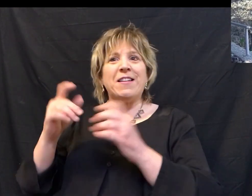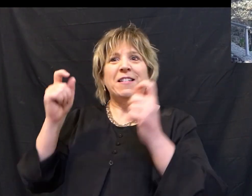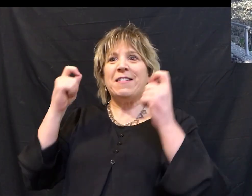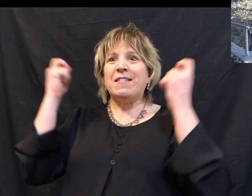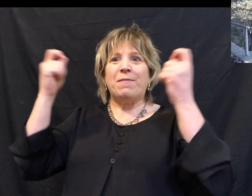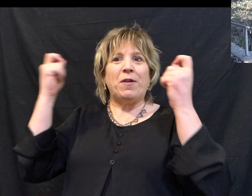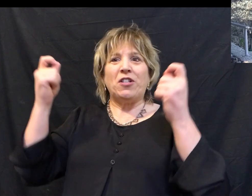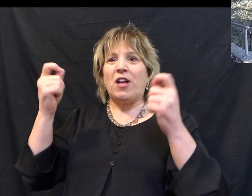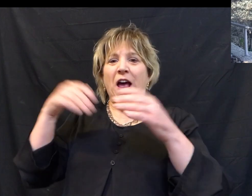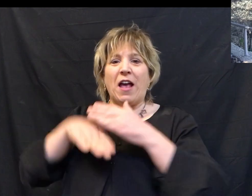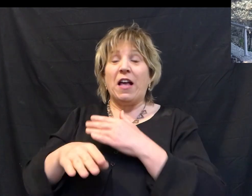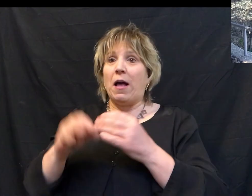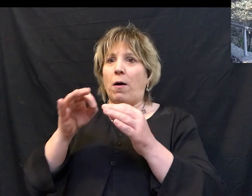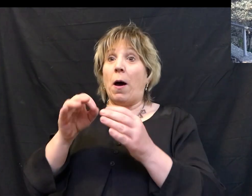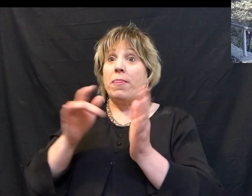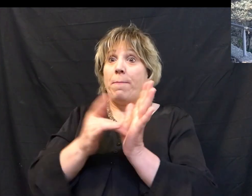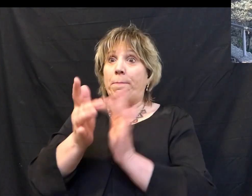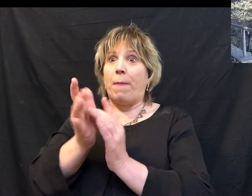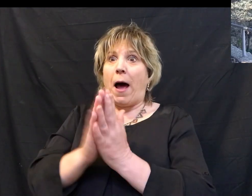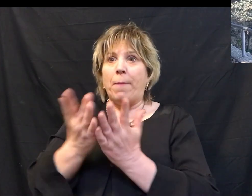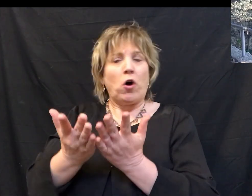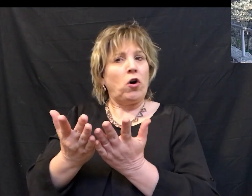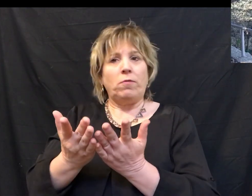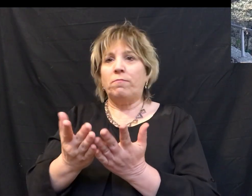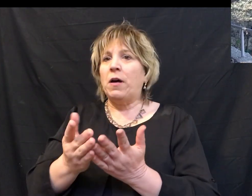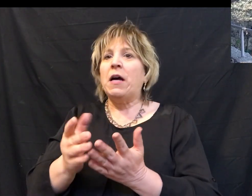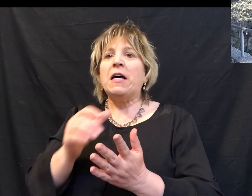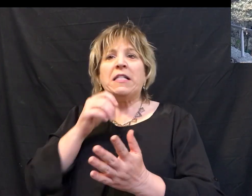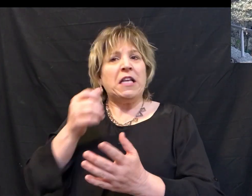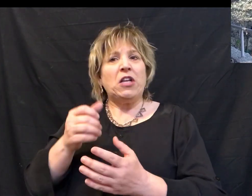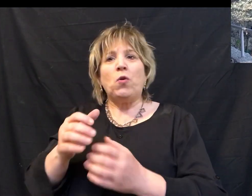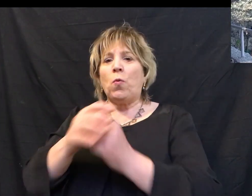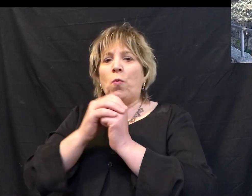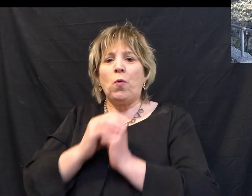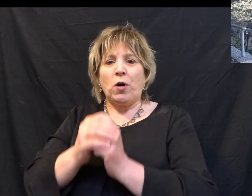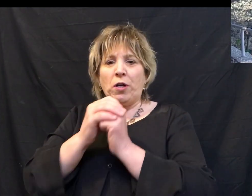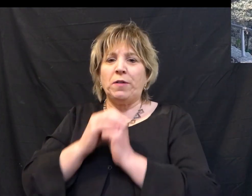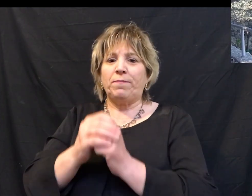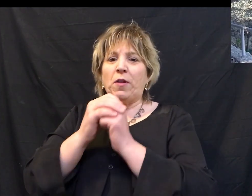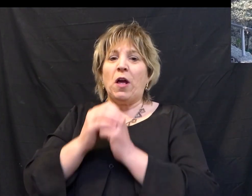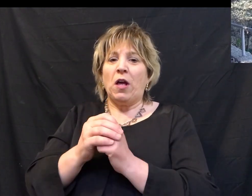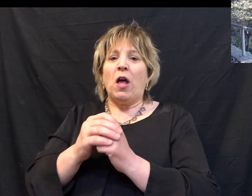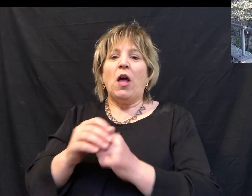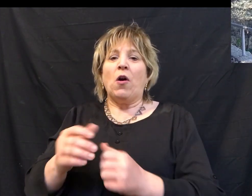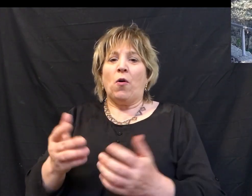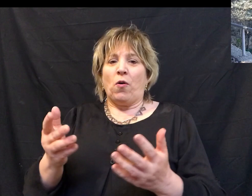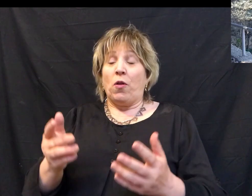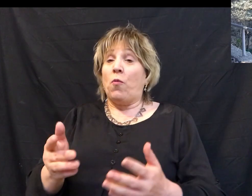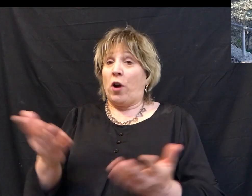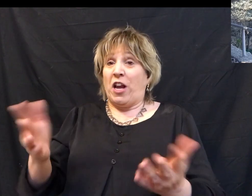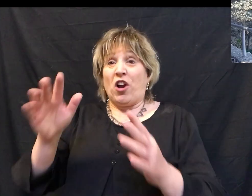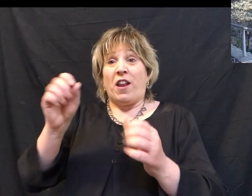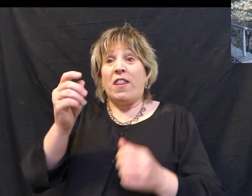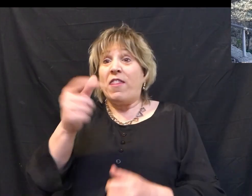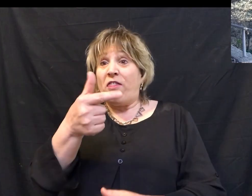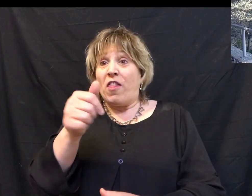triumphal entry, where the Bible says, is recorded that if the people didn't worship, if they didn't cry out, the rocks would cry out. We're here in a garden